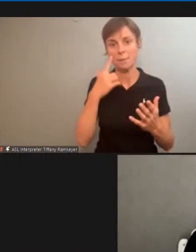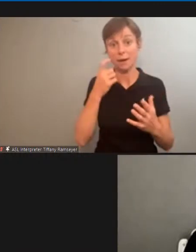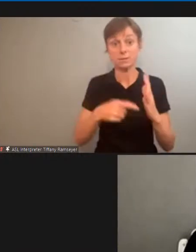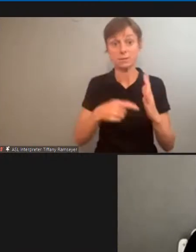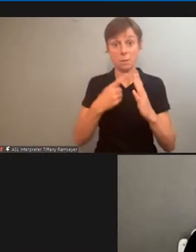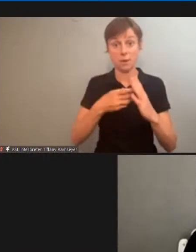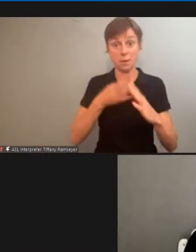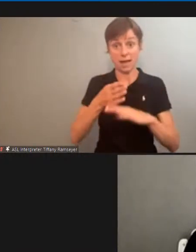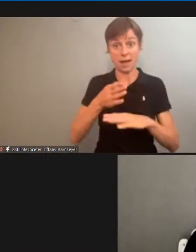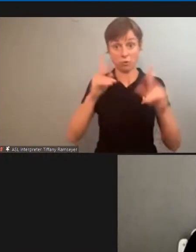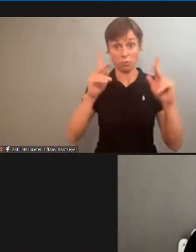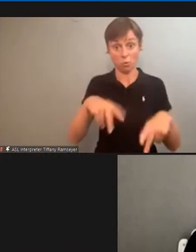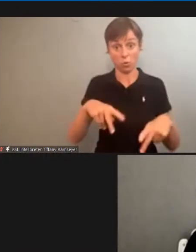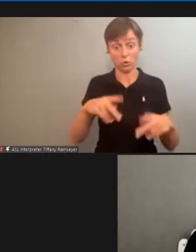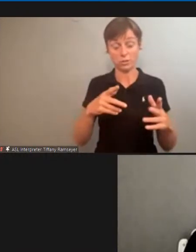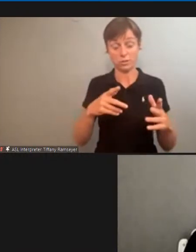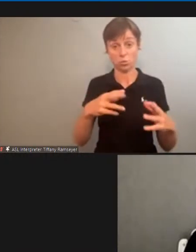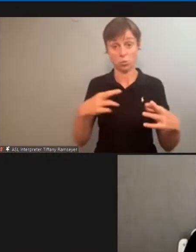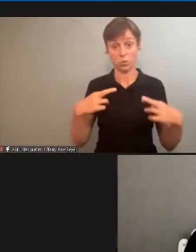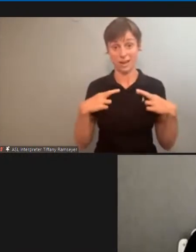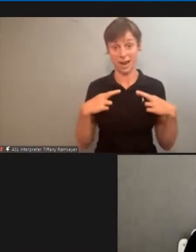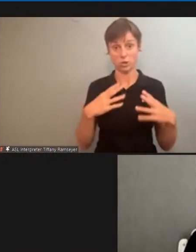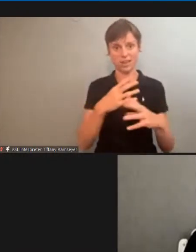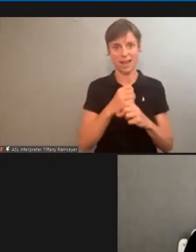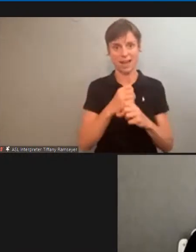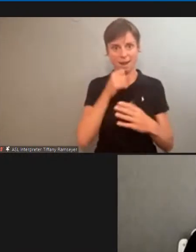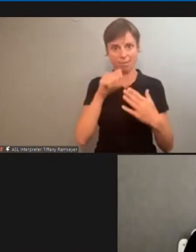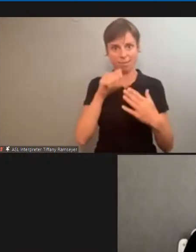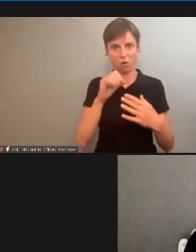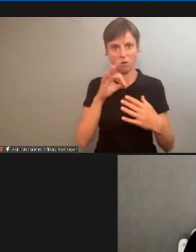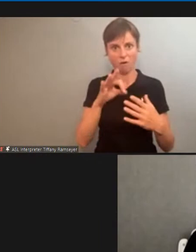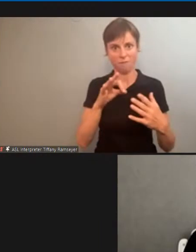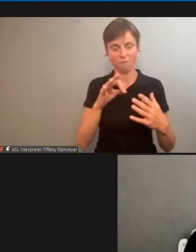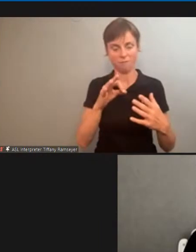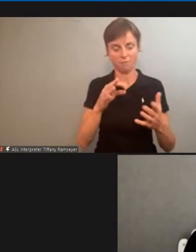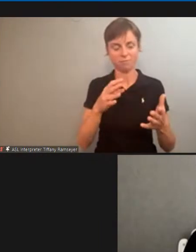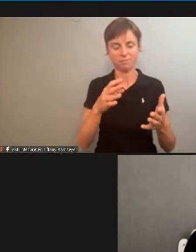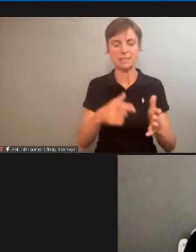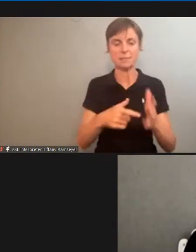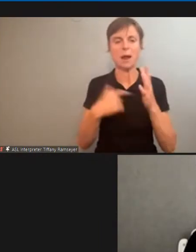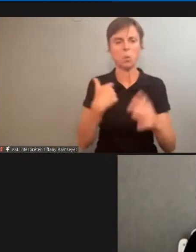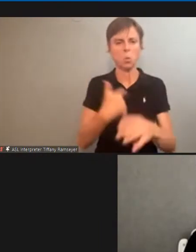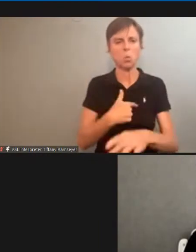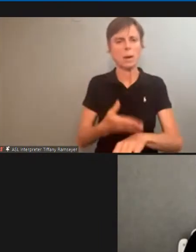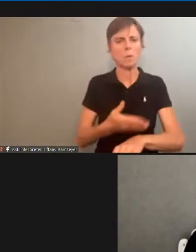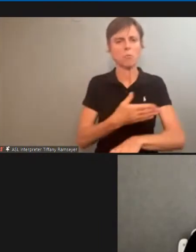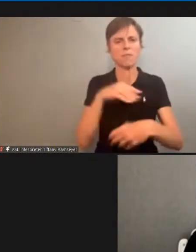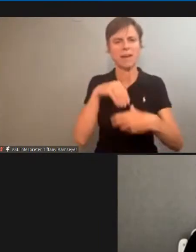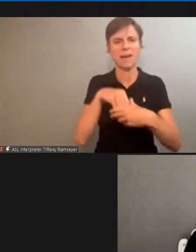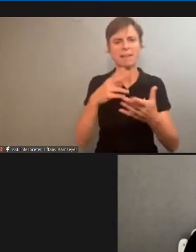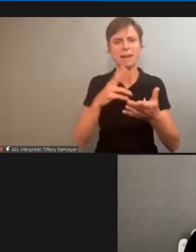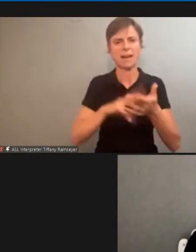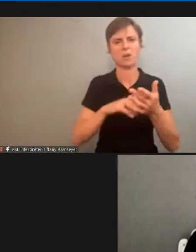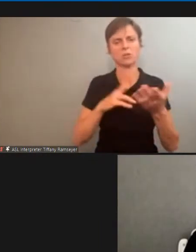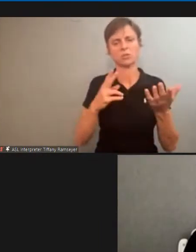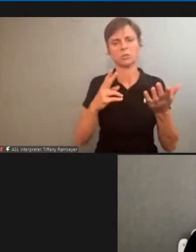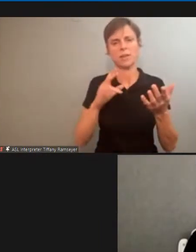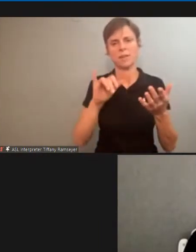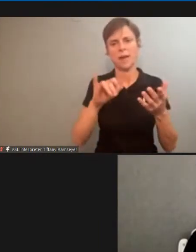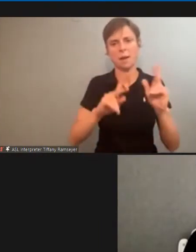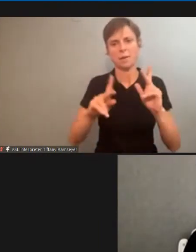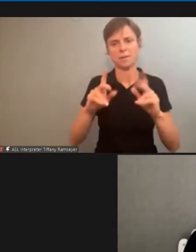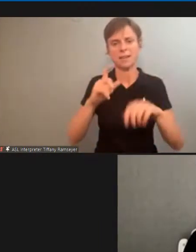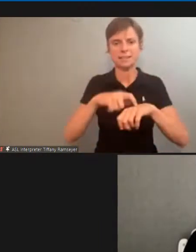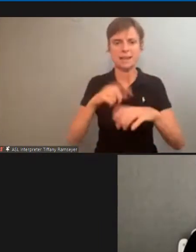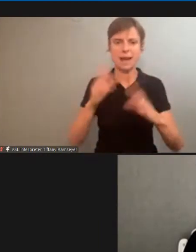retire, they get letters of demand, and we put we improve that in the contract in terms of the time people have to file grievances to write